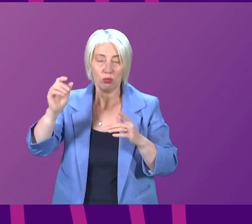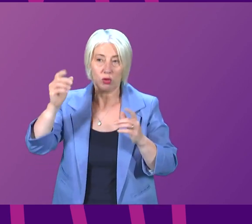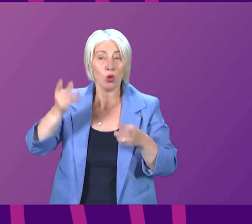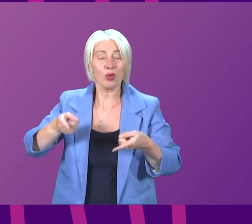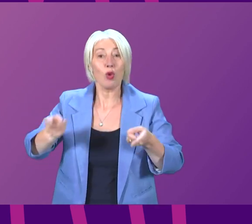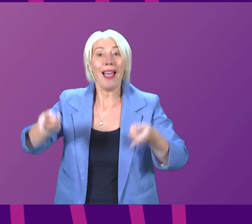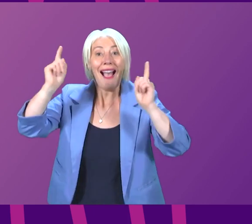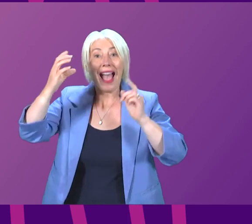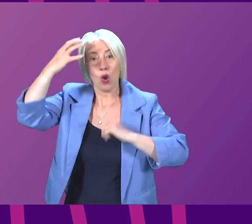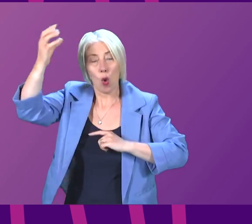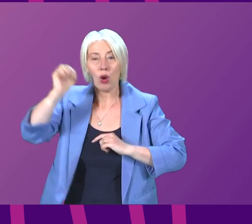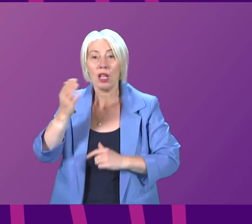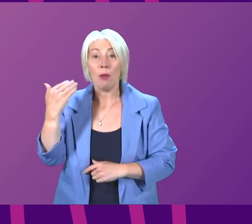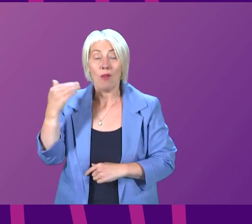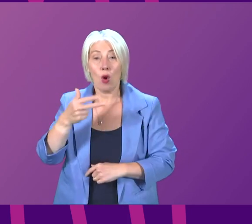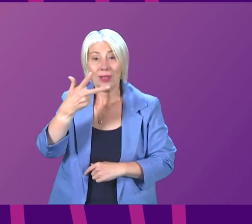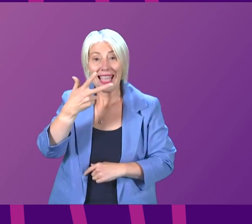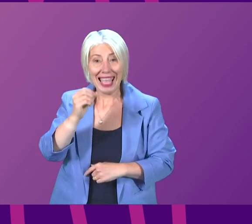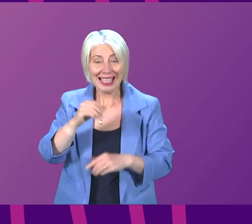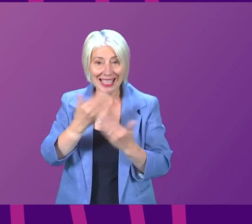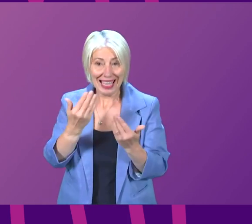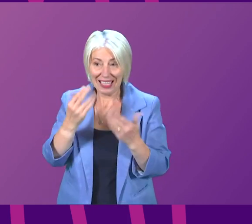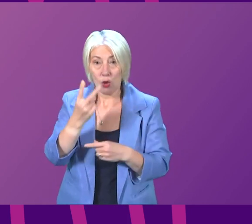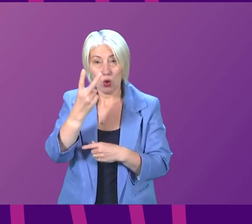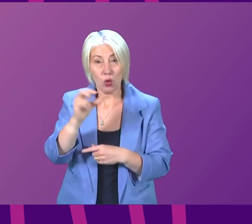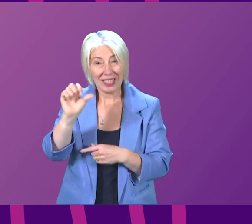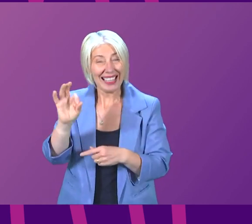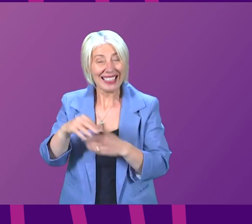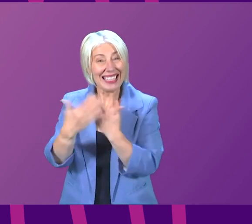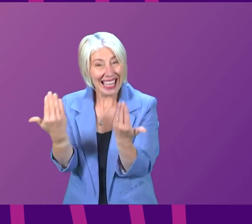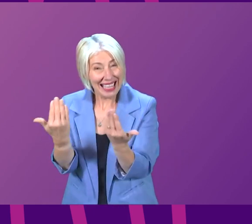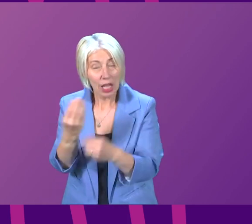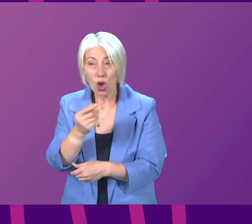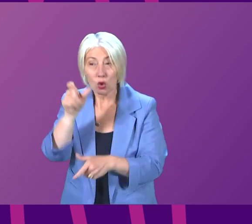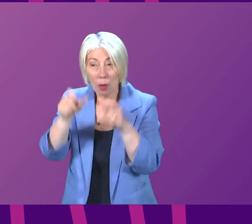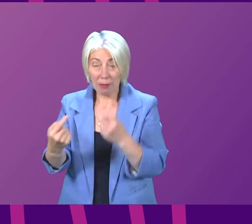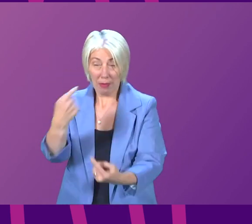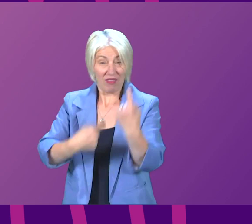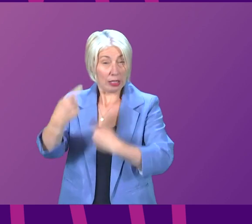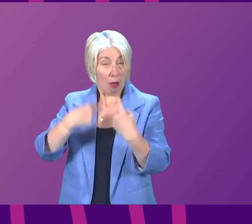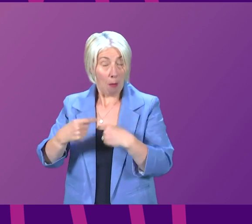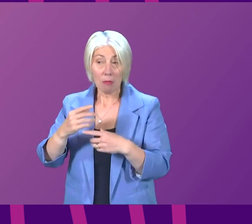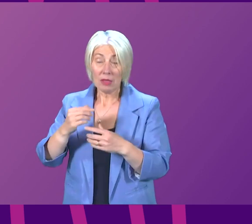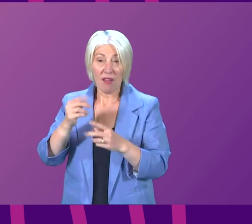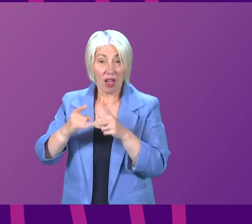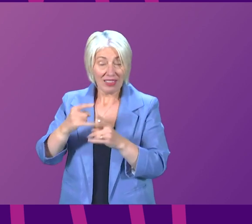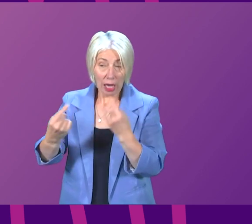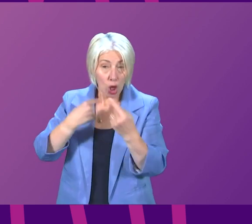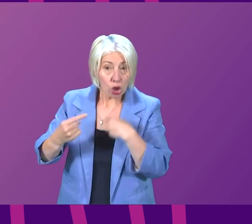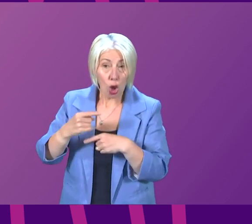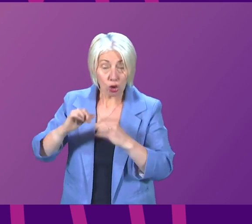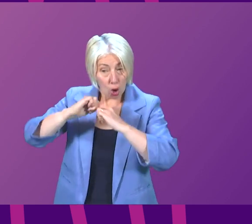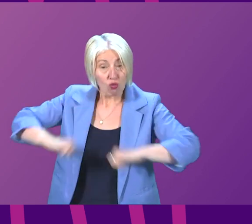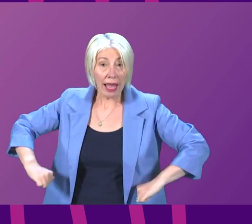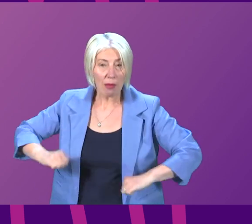court it used to be 80 days it's now 260 days so some victims of sexual assault and rape have been dropping cases